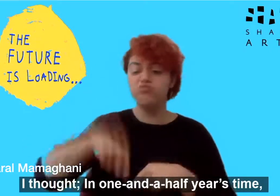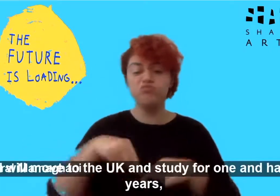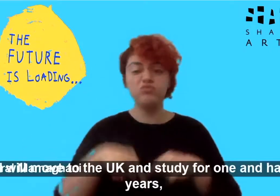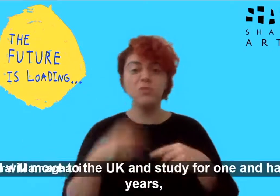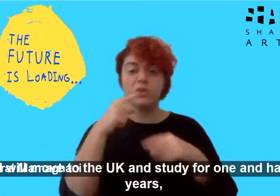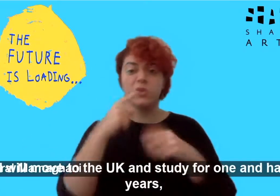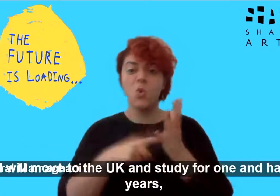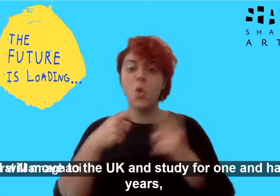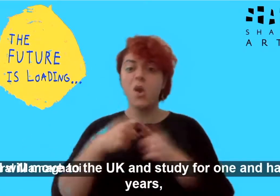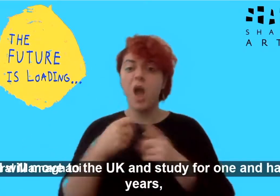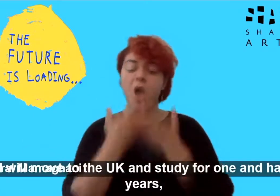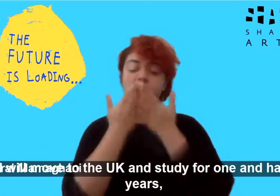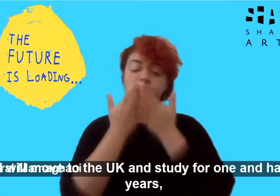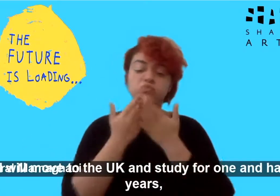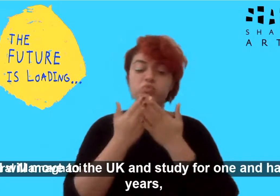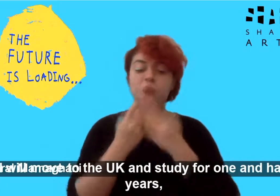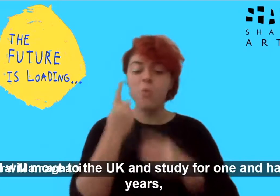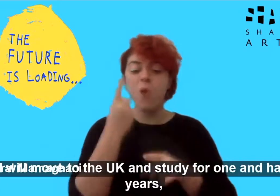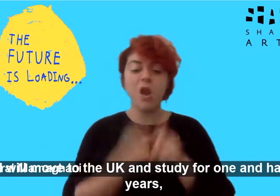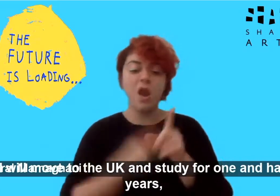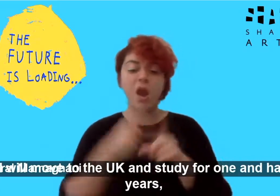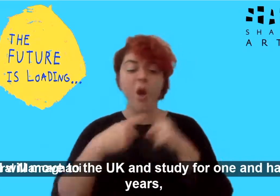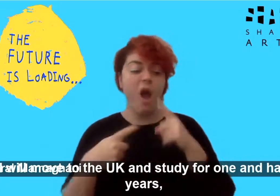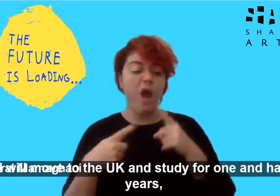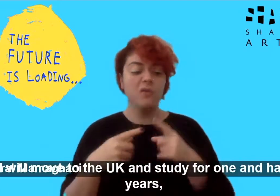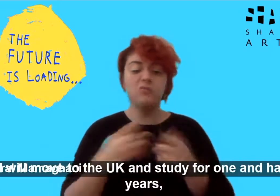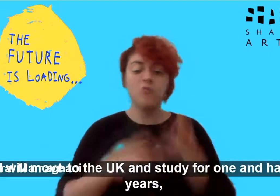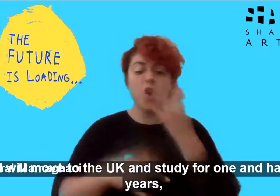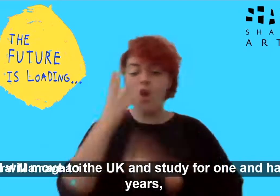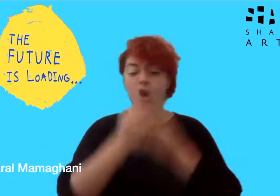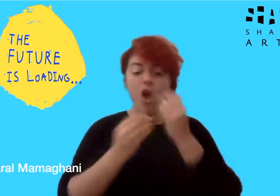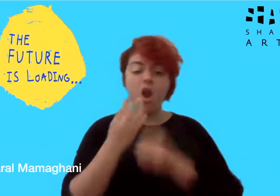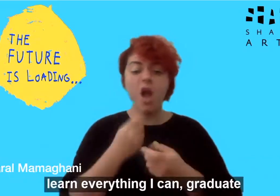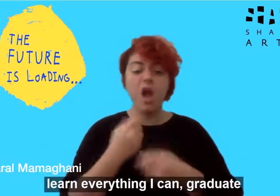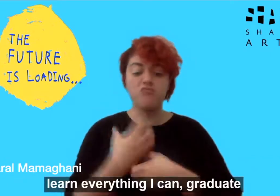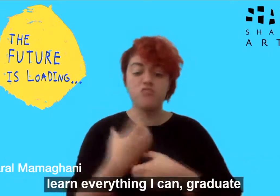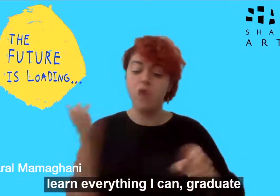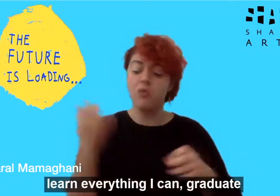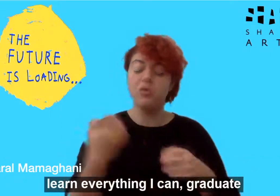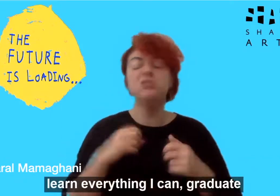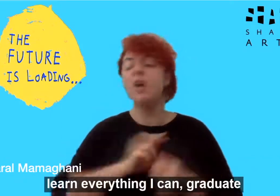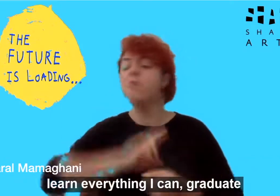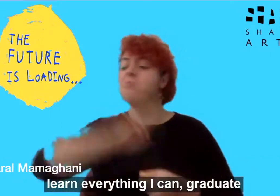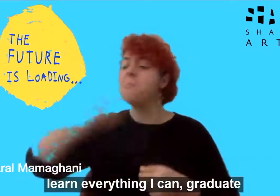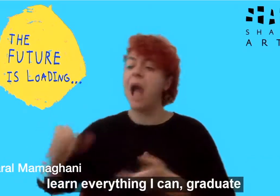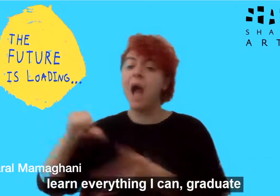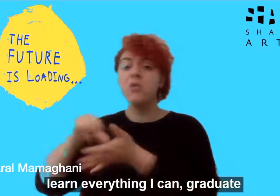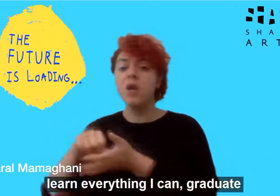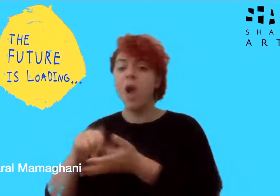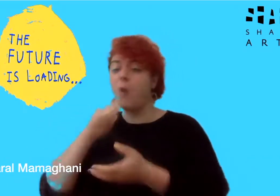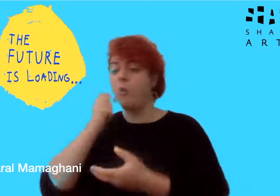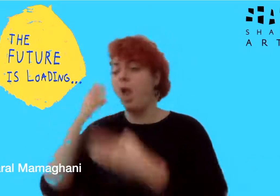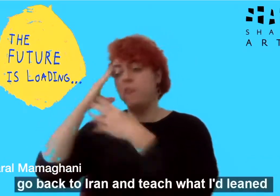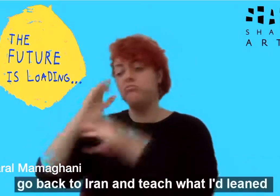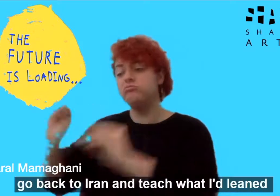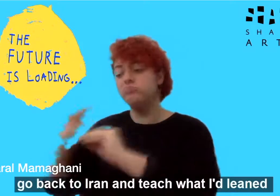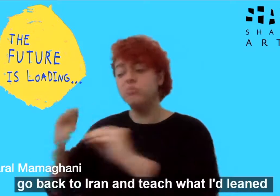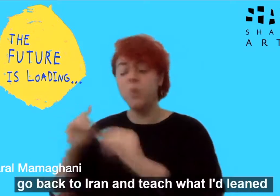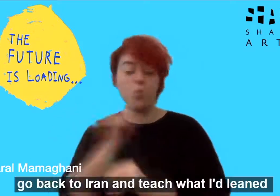I moved to the UK and studied for one and a half years, learned everything I can graduate, go back to